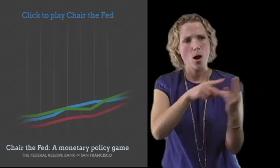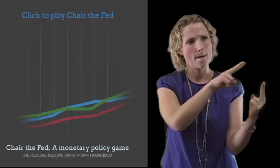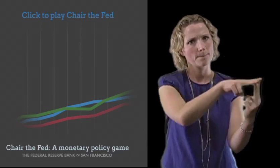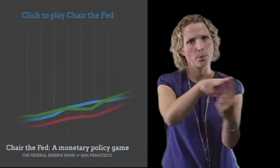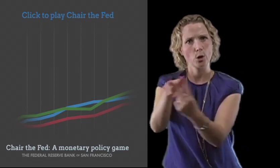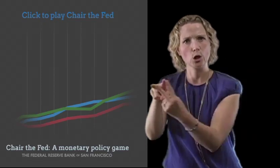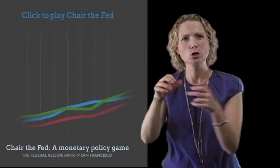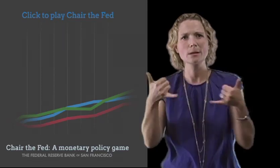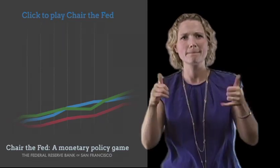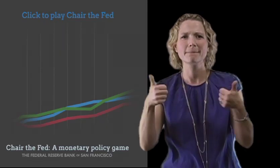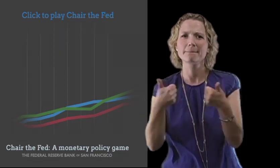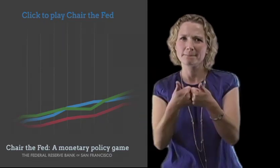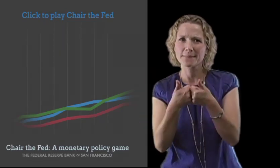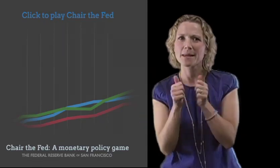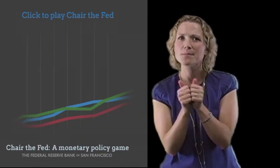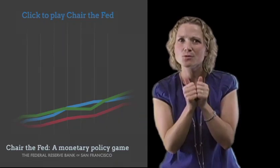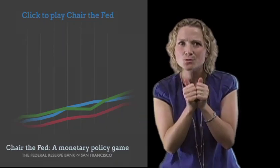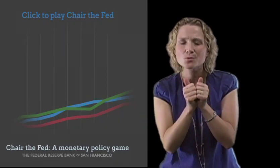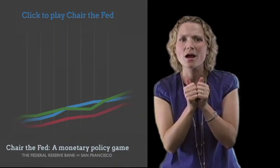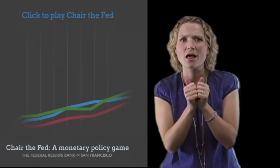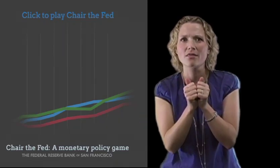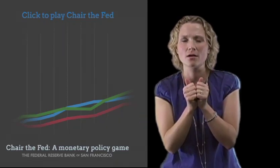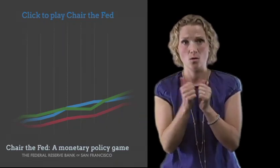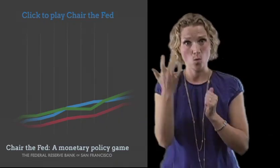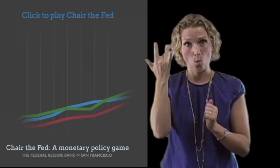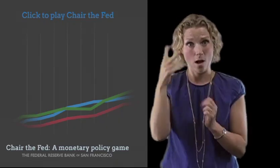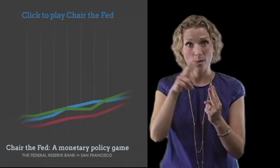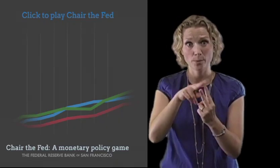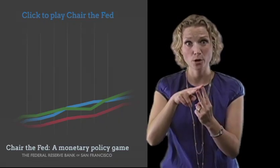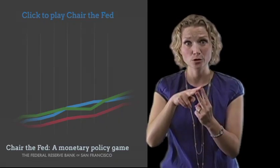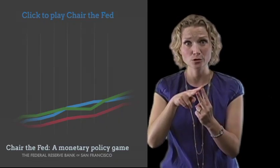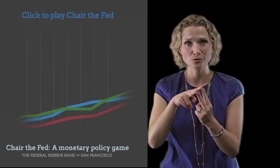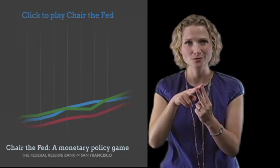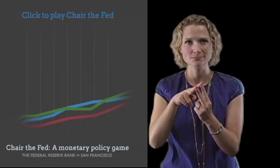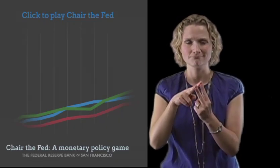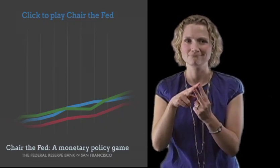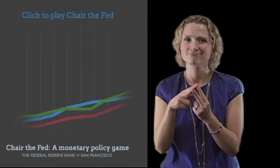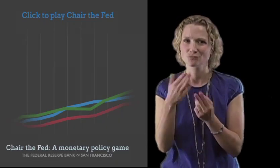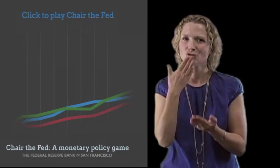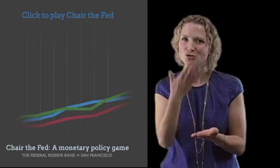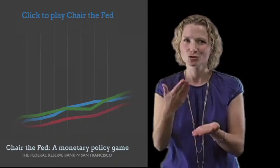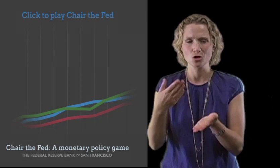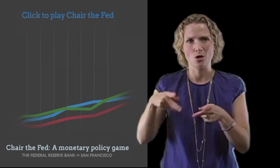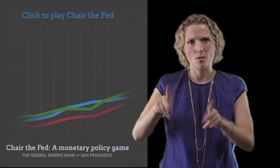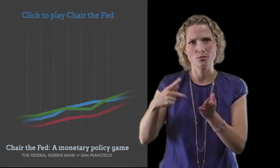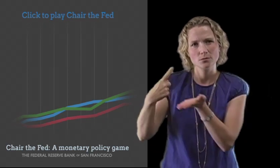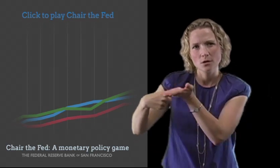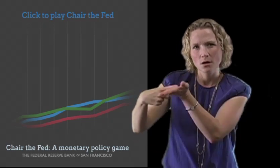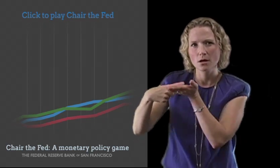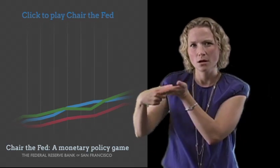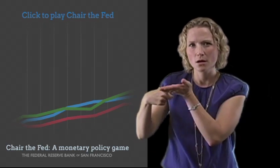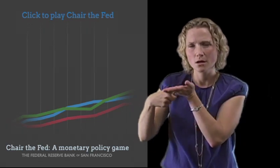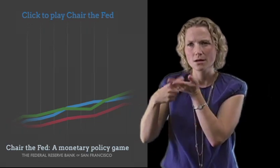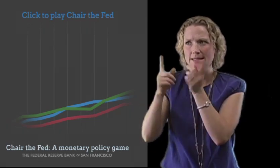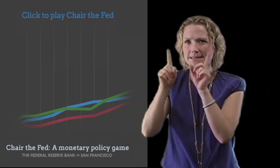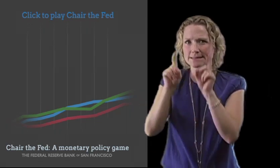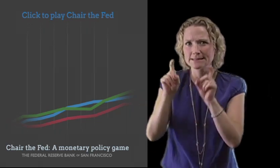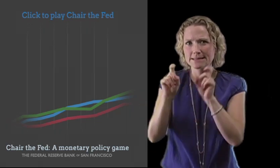that, then you can start partnering up to play the game together. Why partners? It's a great opportunity to